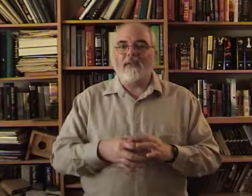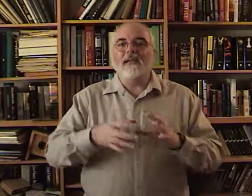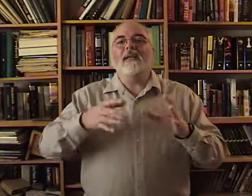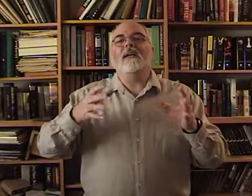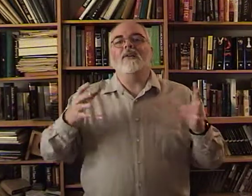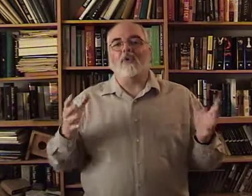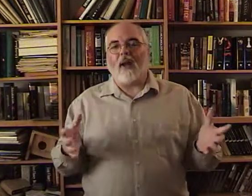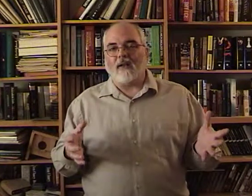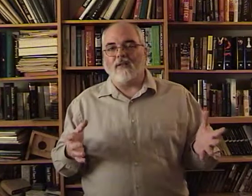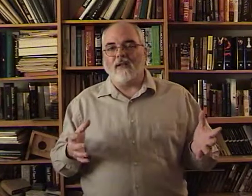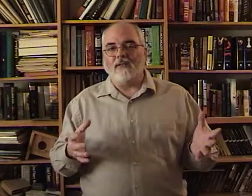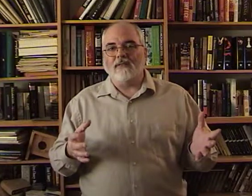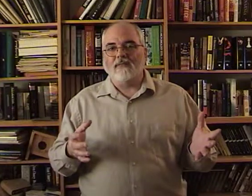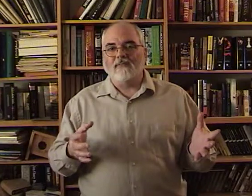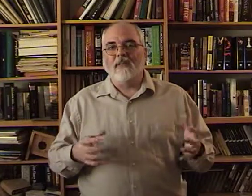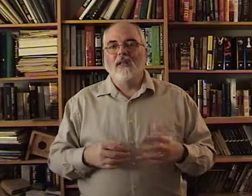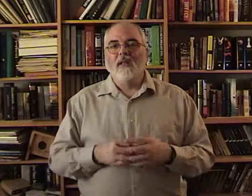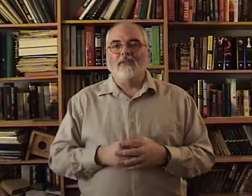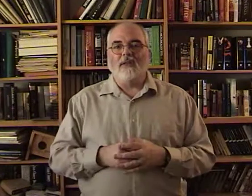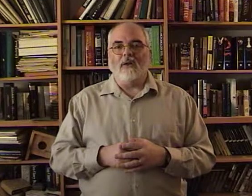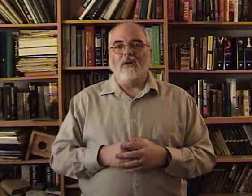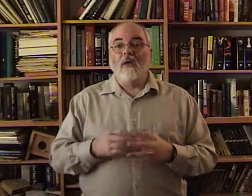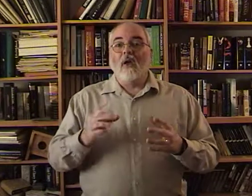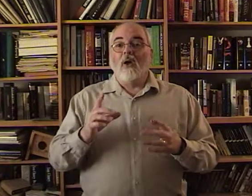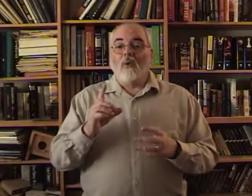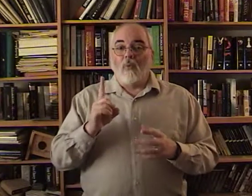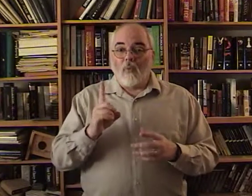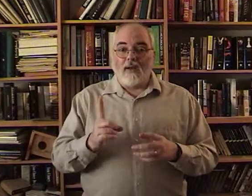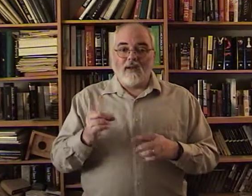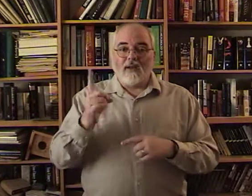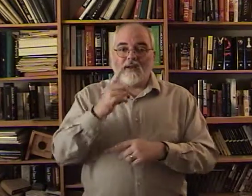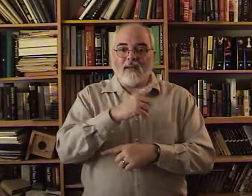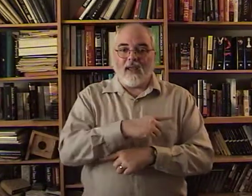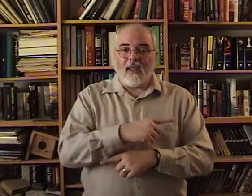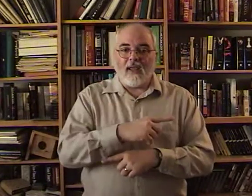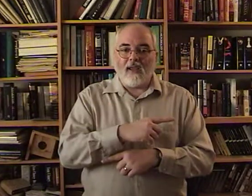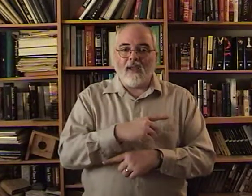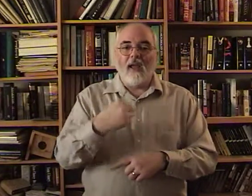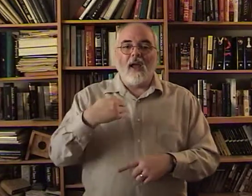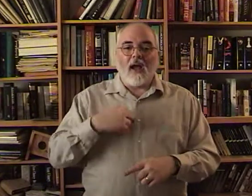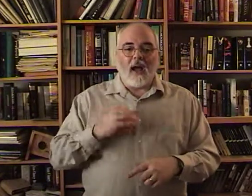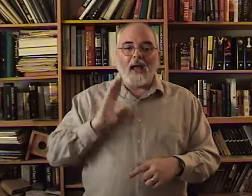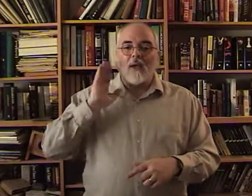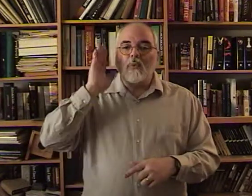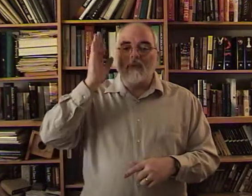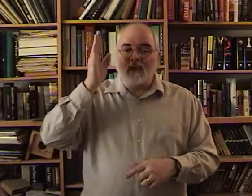decontract things. So. One. Day. I. Will.